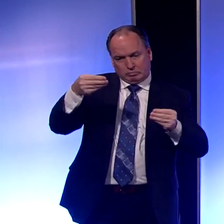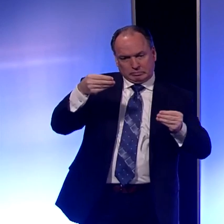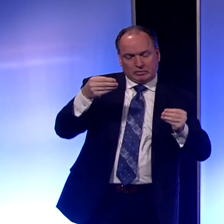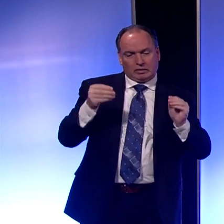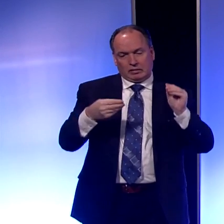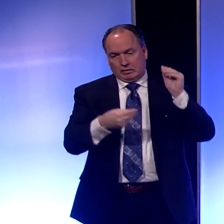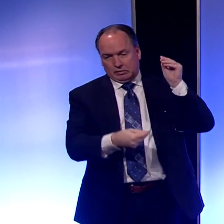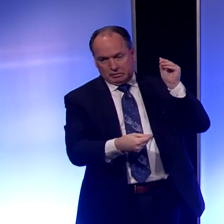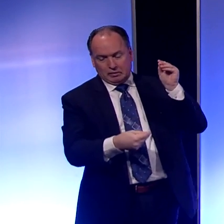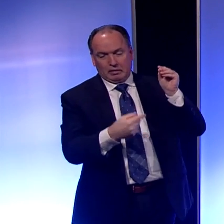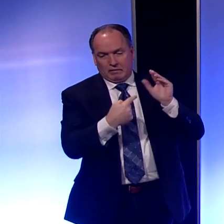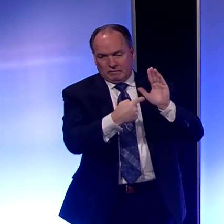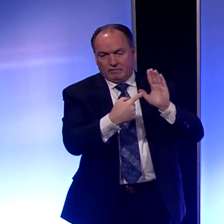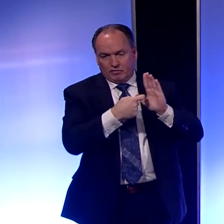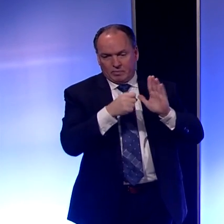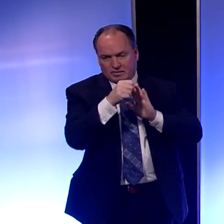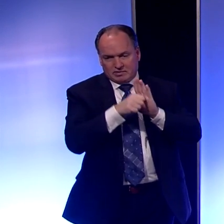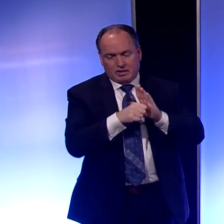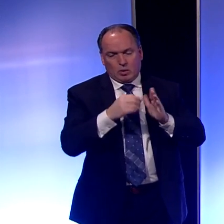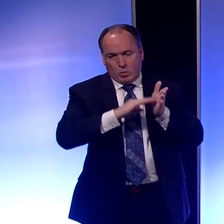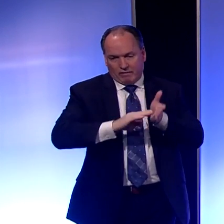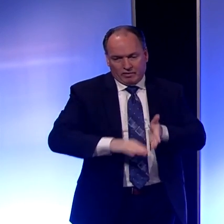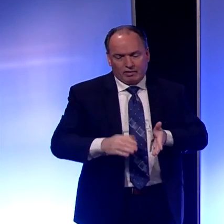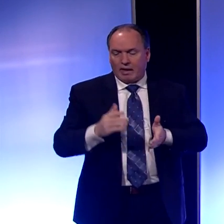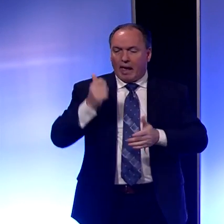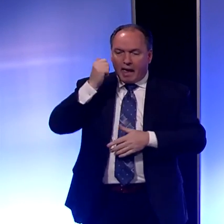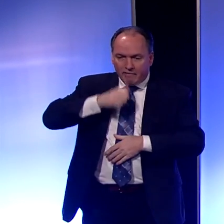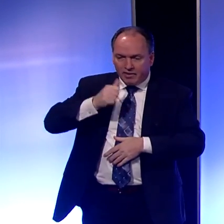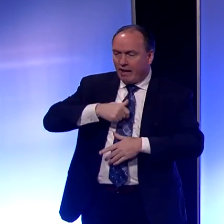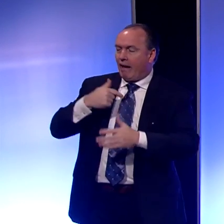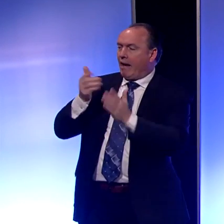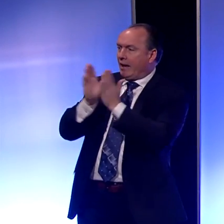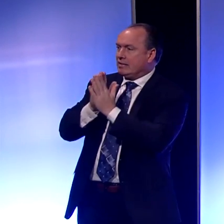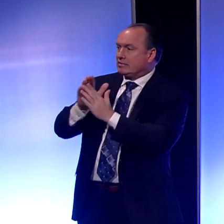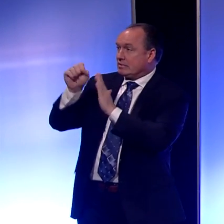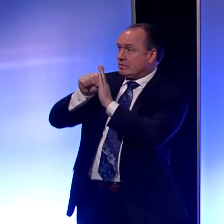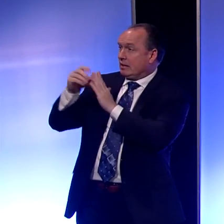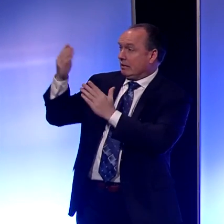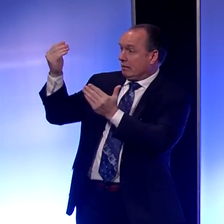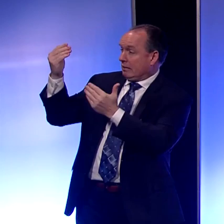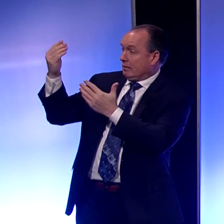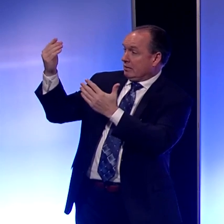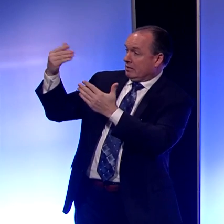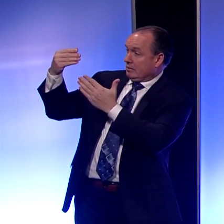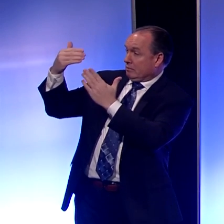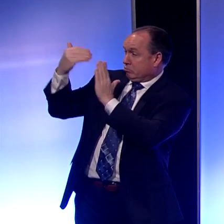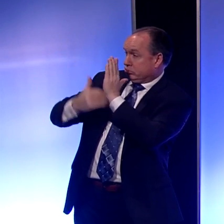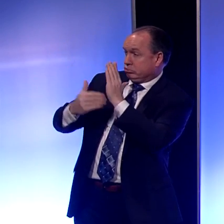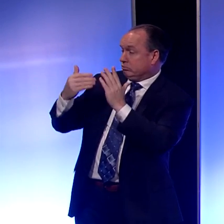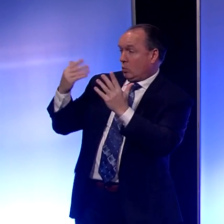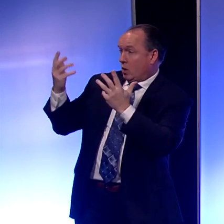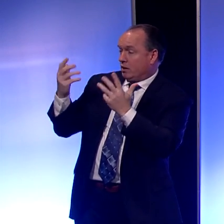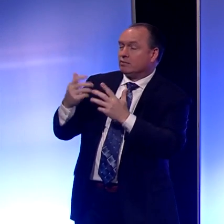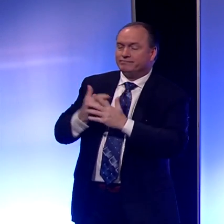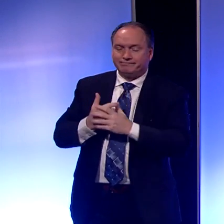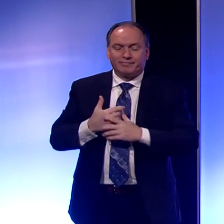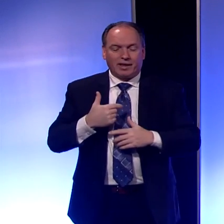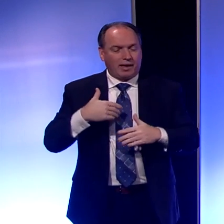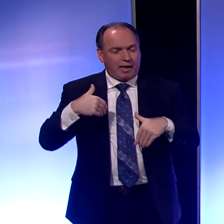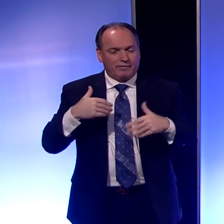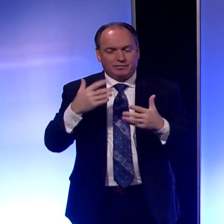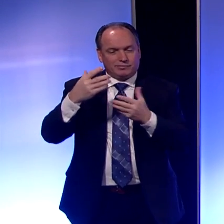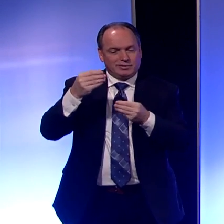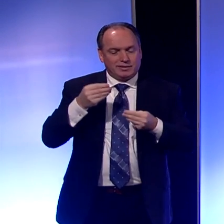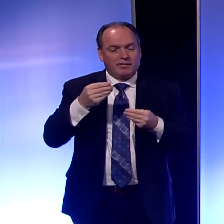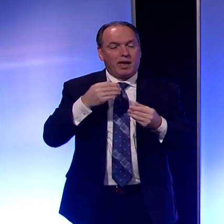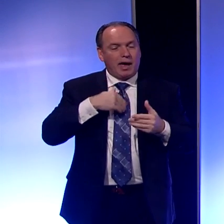gotten from the state every single day. I've asked the state for that list, but we have not received a list. Now, I know they have